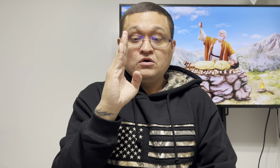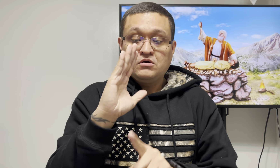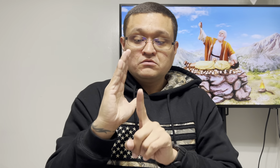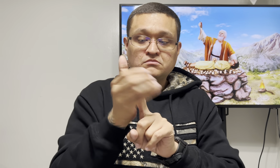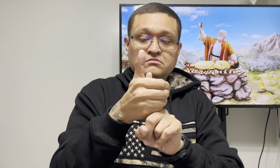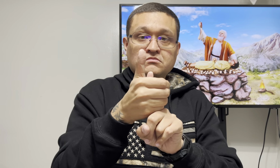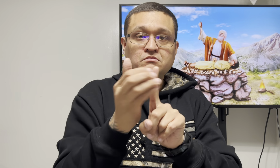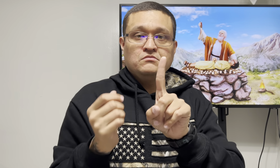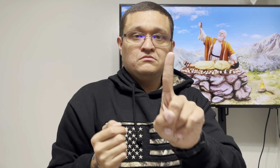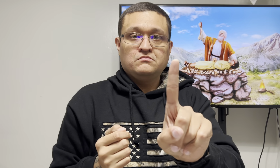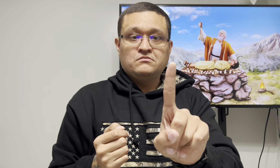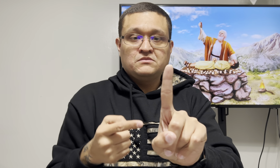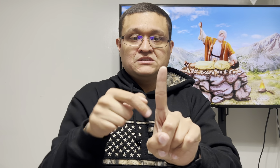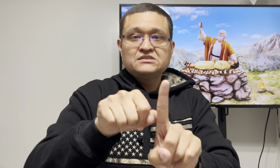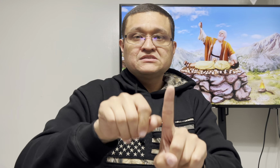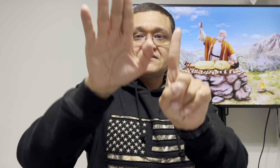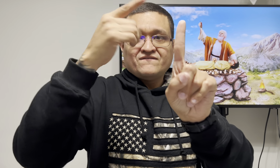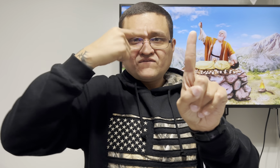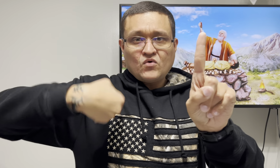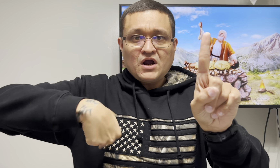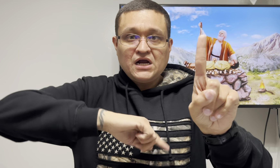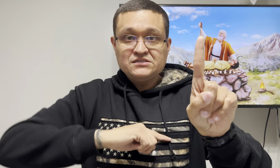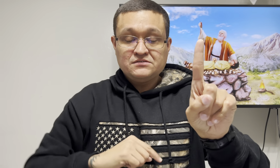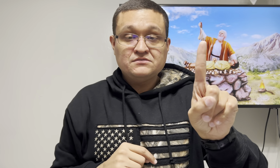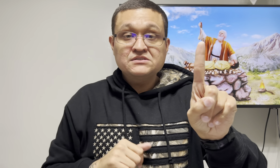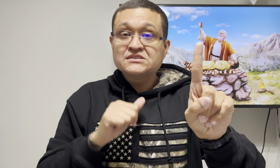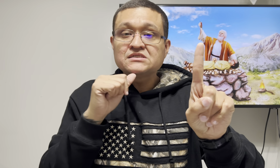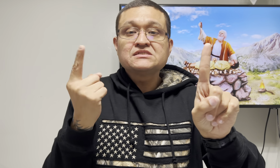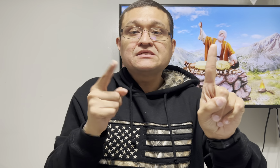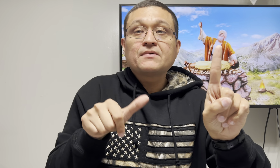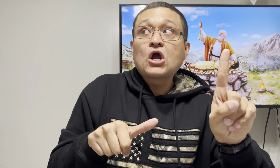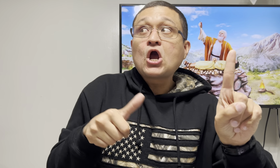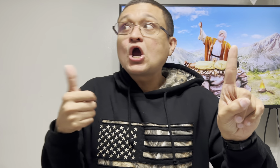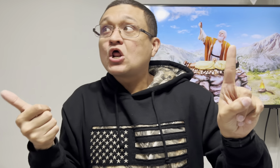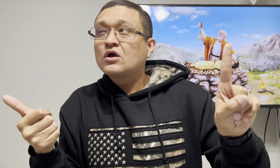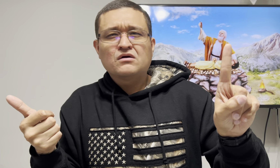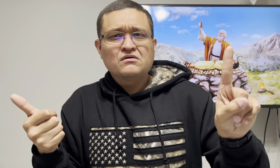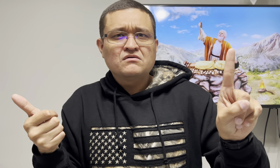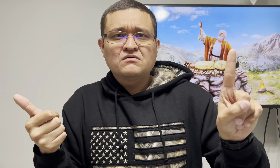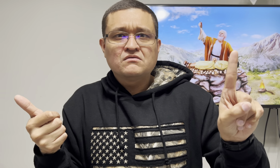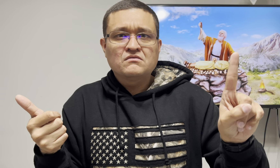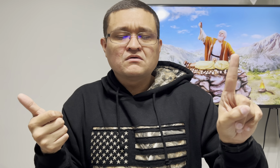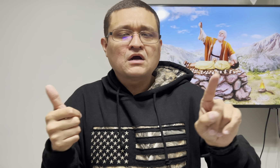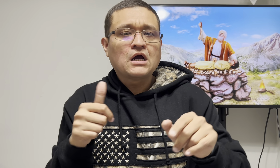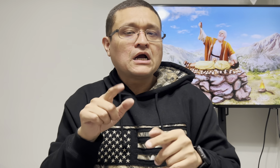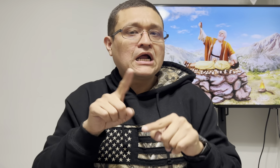and that verse shows us that jesus is the lamb of god he was a sacrifice for us he didn't send someone else